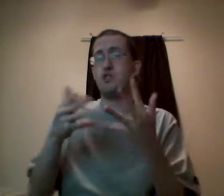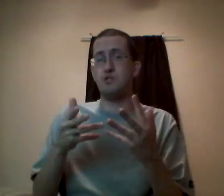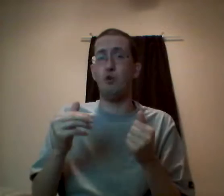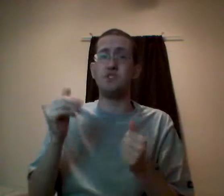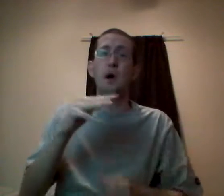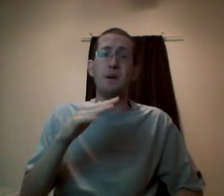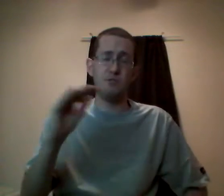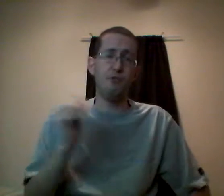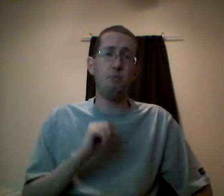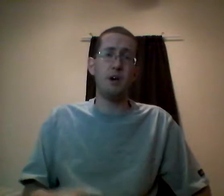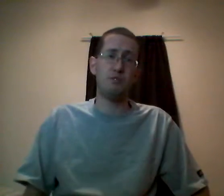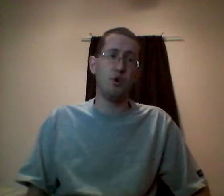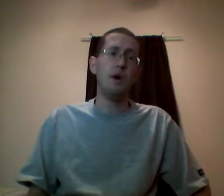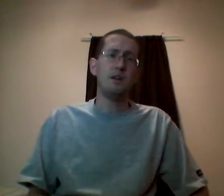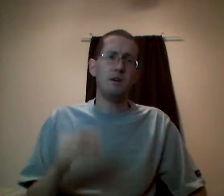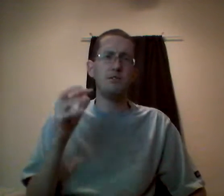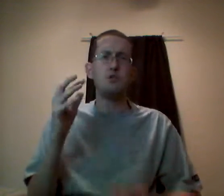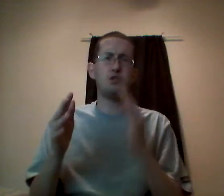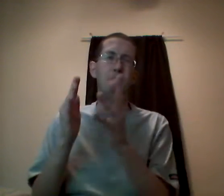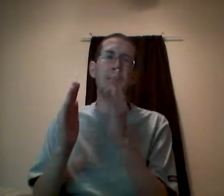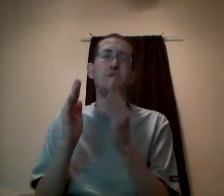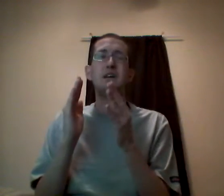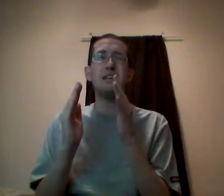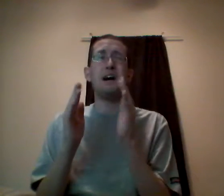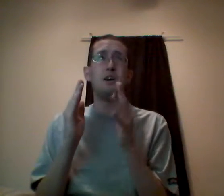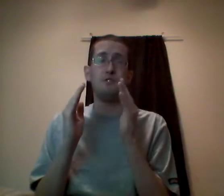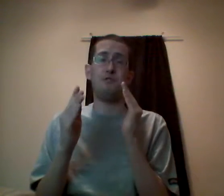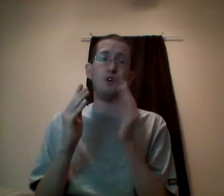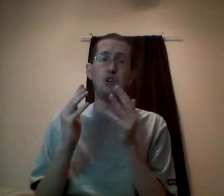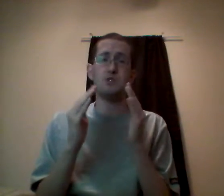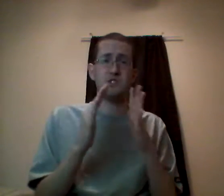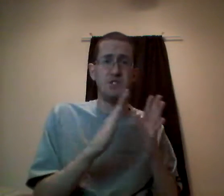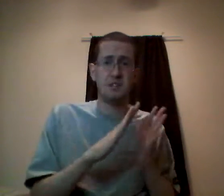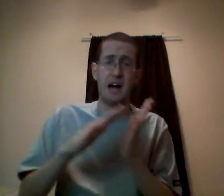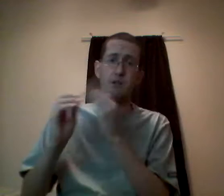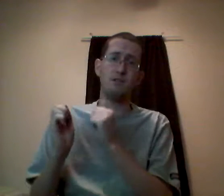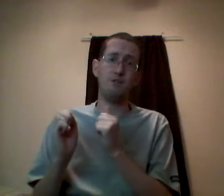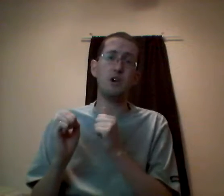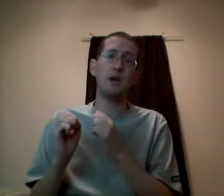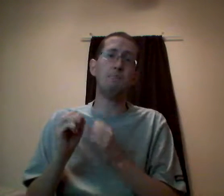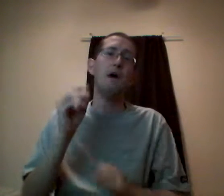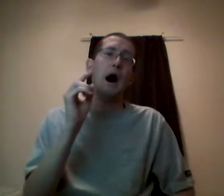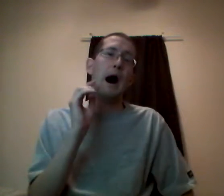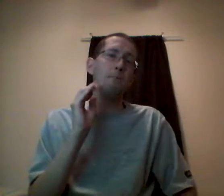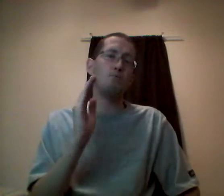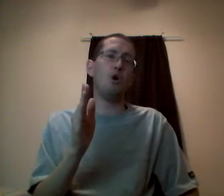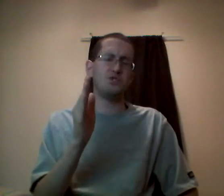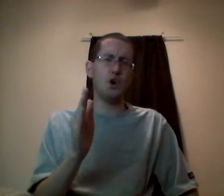just the voice. But it's a full playthrough. Those are debatably not under fair use because it's the entirety of the video game. I'm also